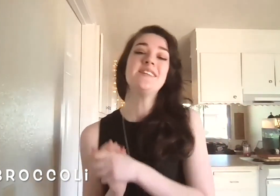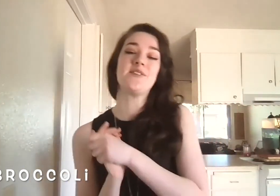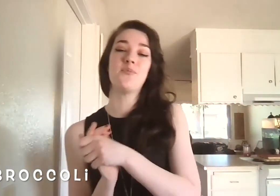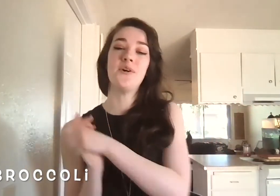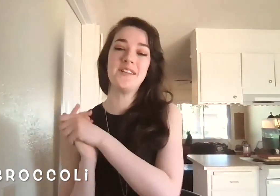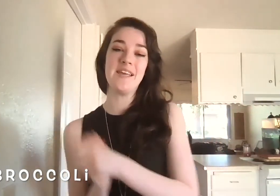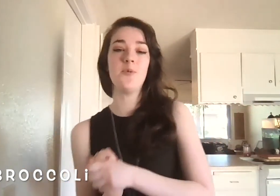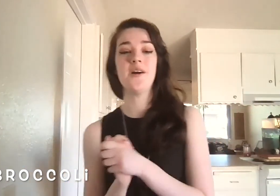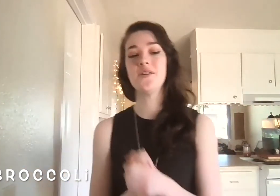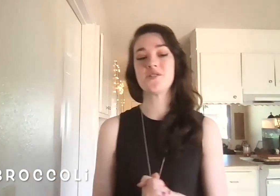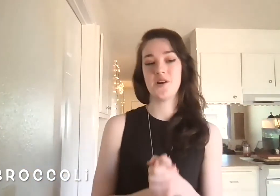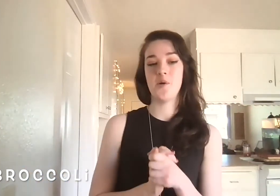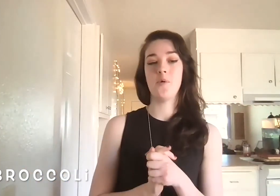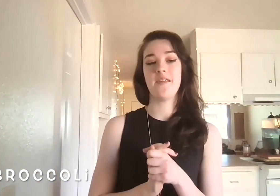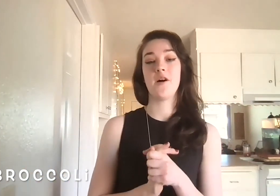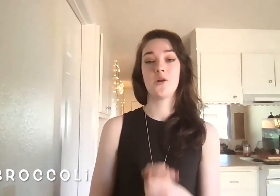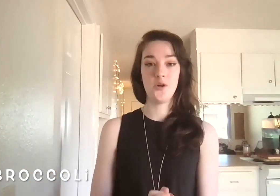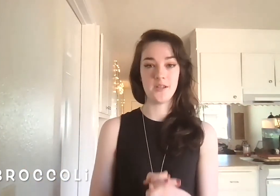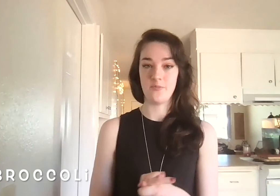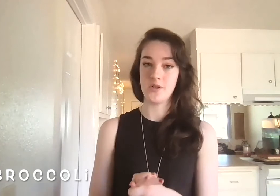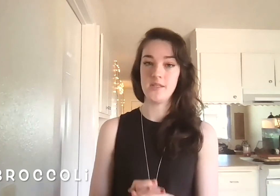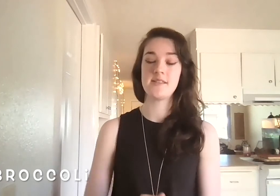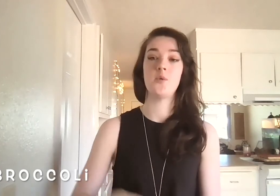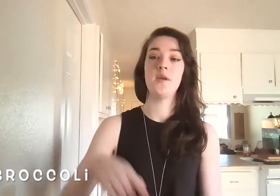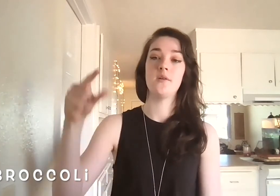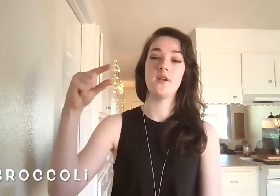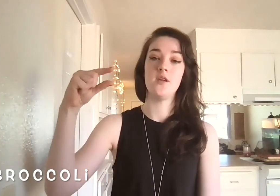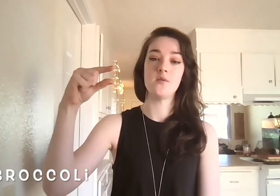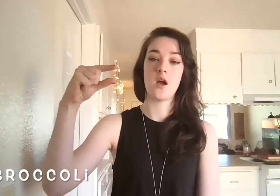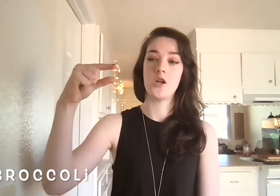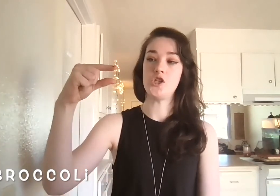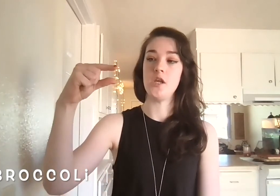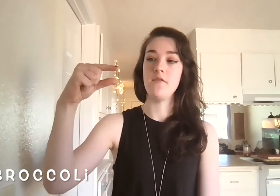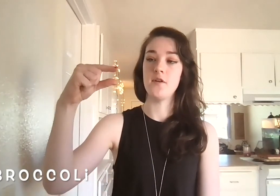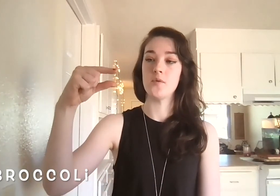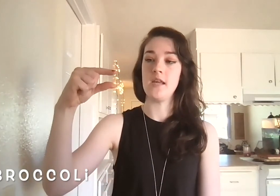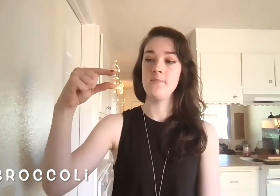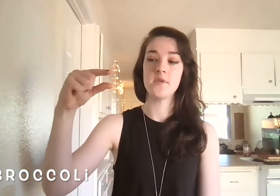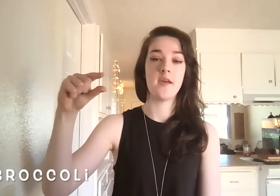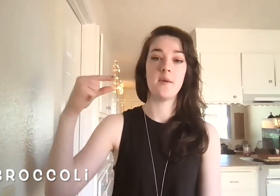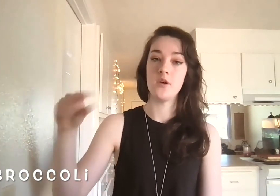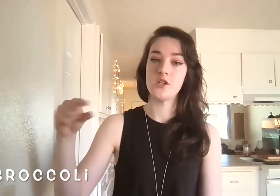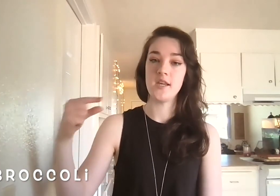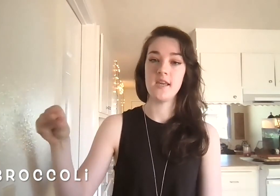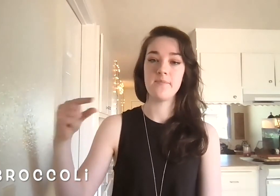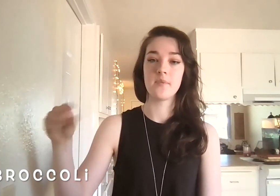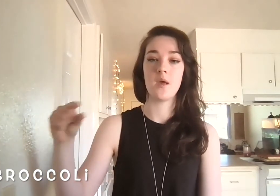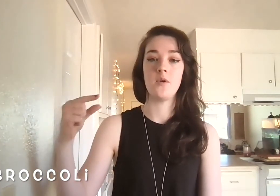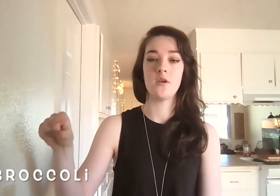So broccoli, we are going to start with our colour broccoli. So we are going to use our G for green and then we're going to shake it. And we're going to